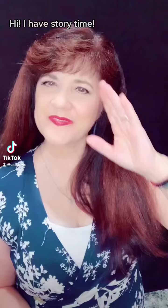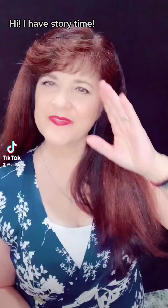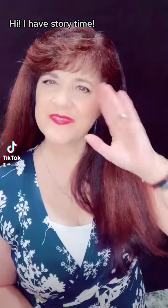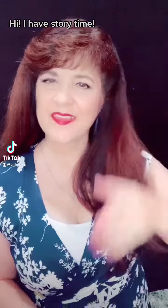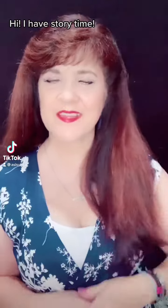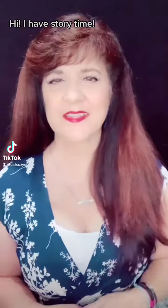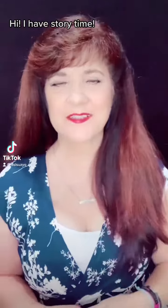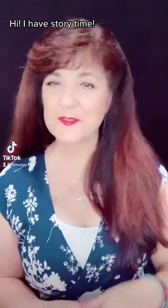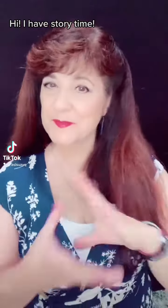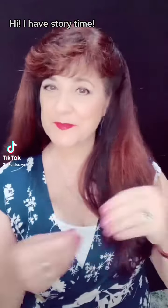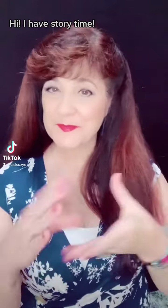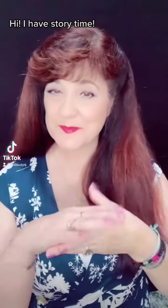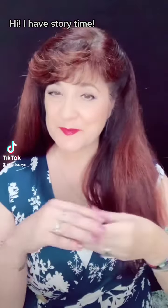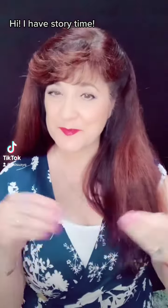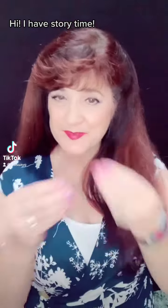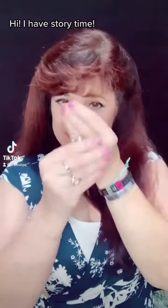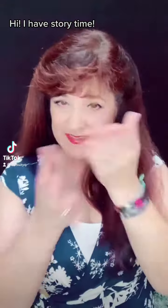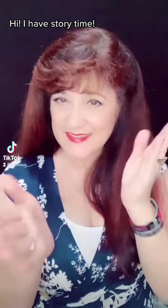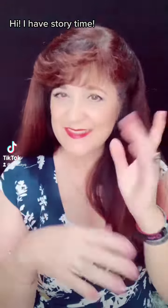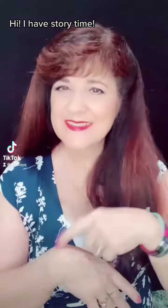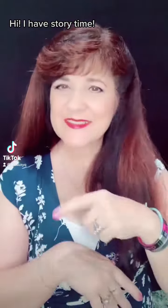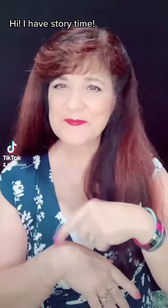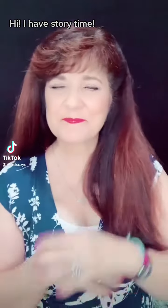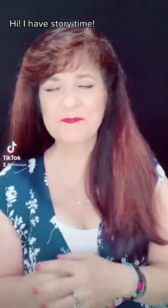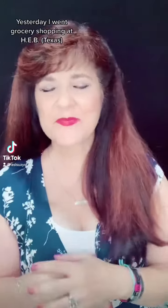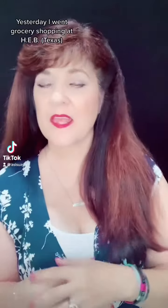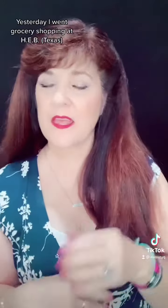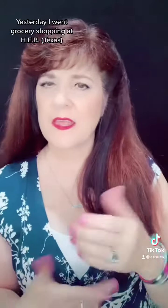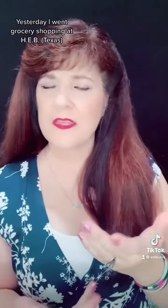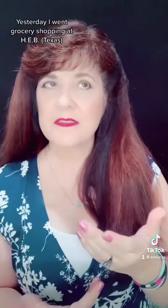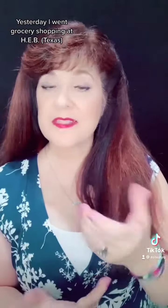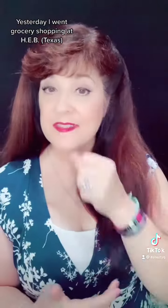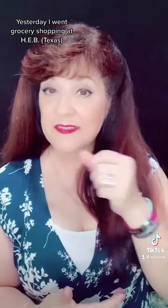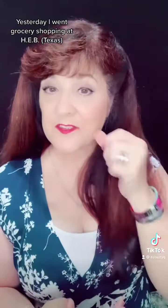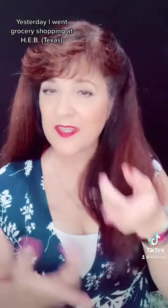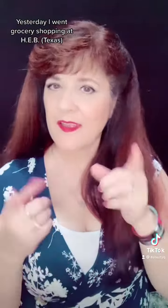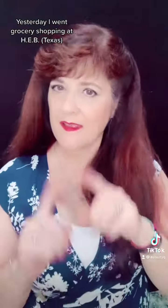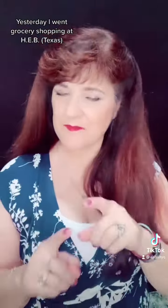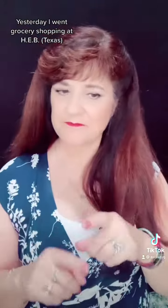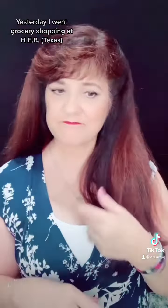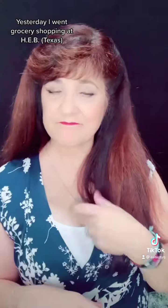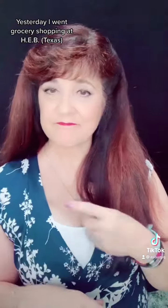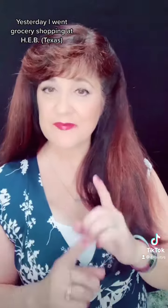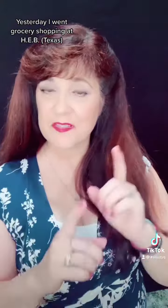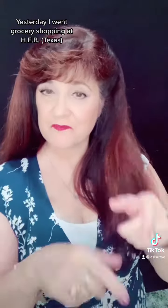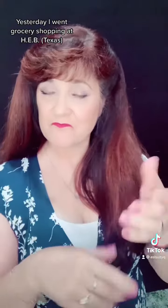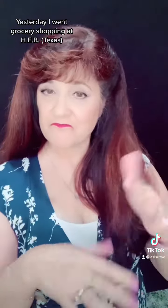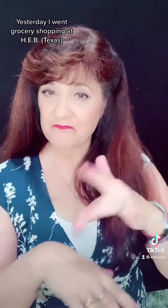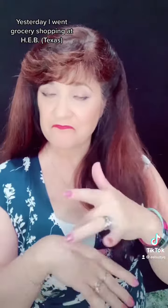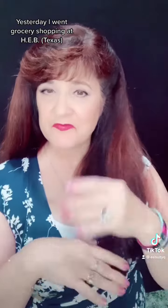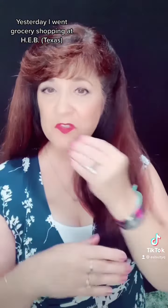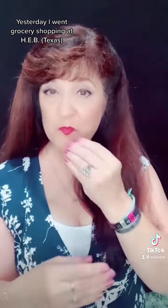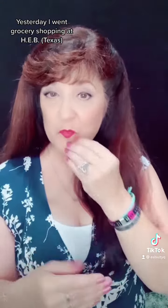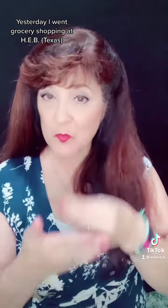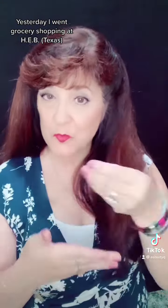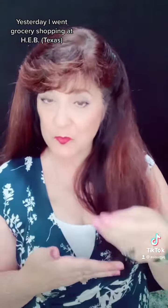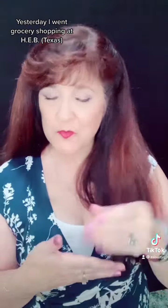Hi, I have story time. Yesterday I went grocery shopping at HEB, Texas.